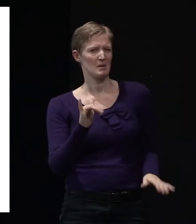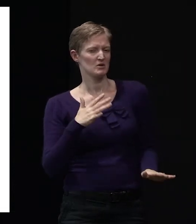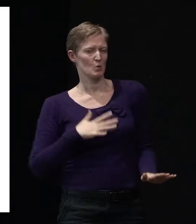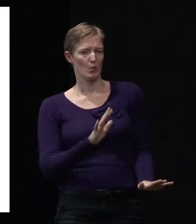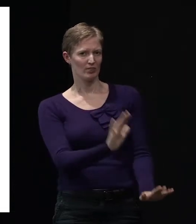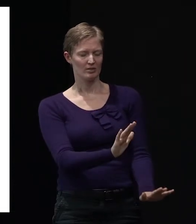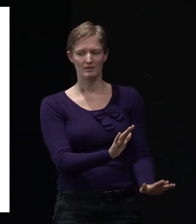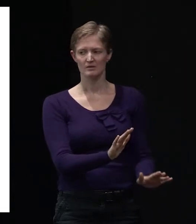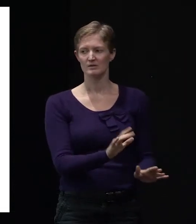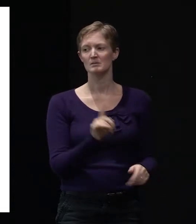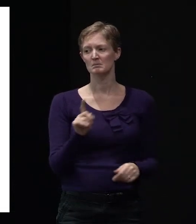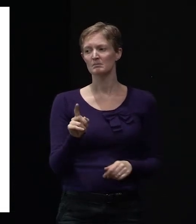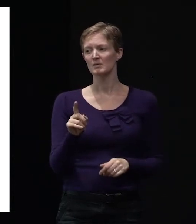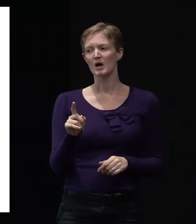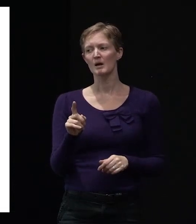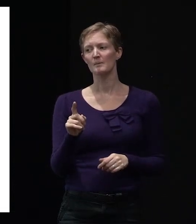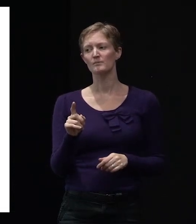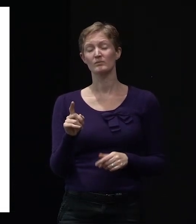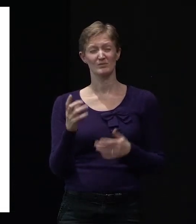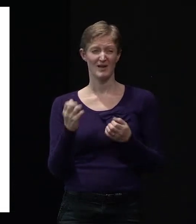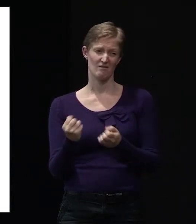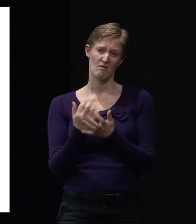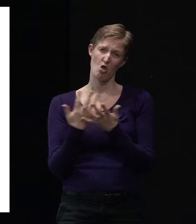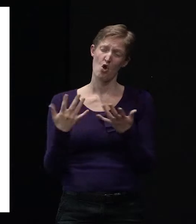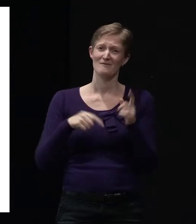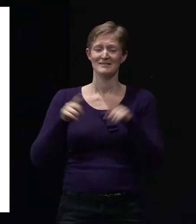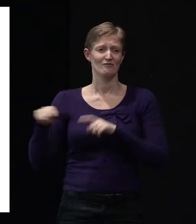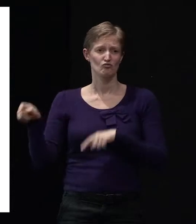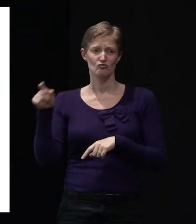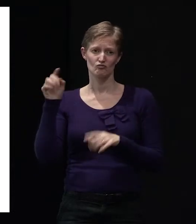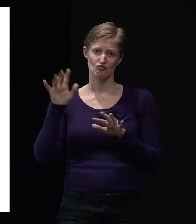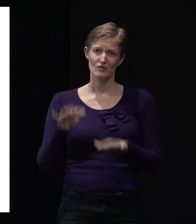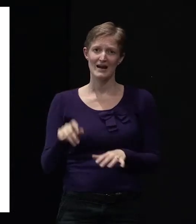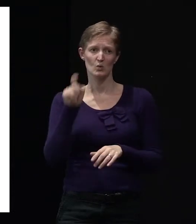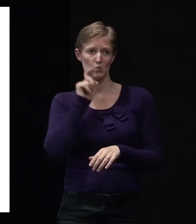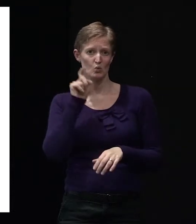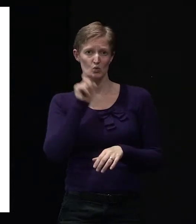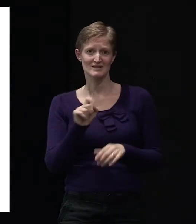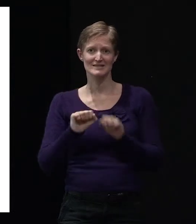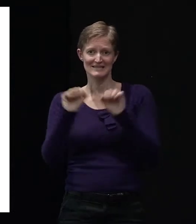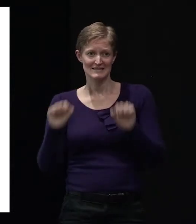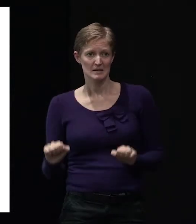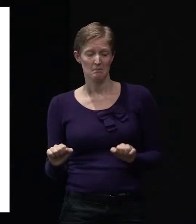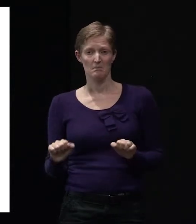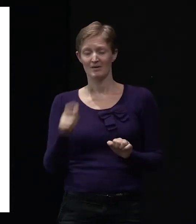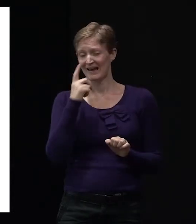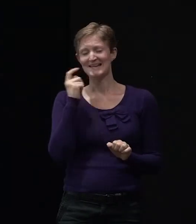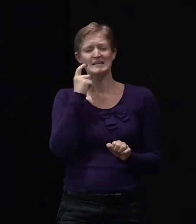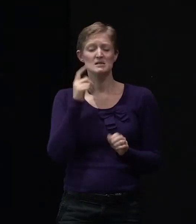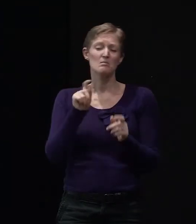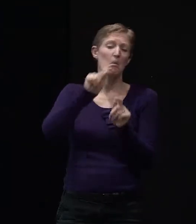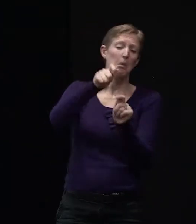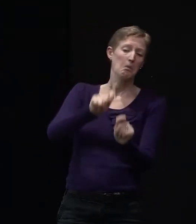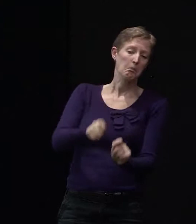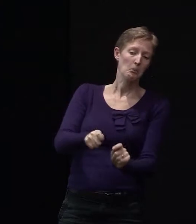a large number of rainwater collection systems that can be tidally fitted in and around your